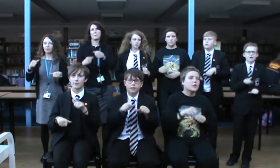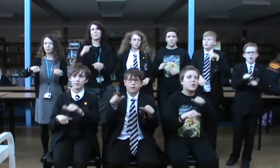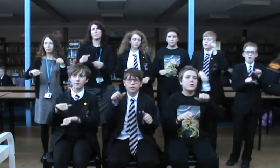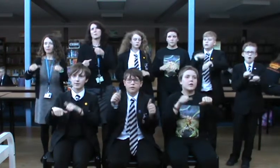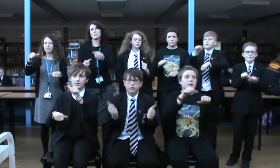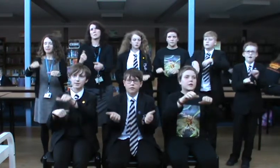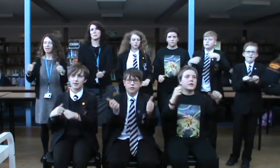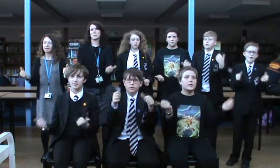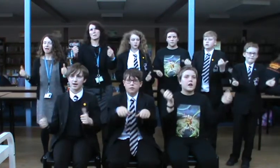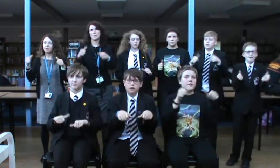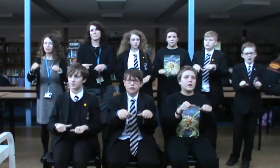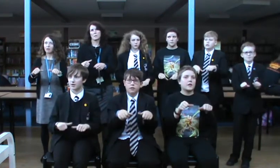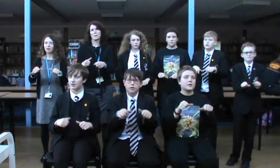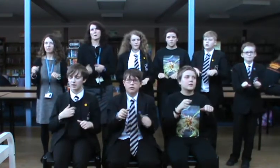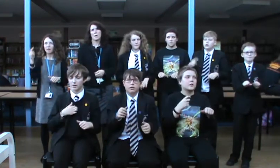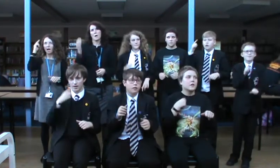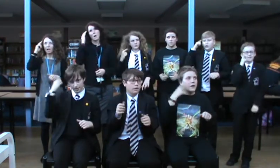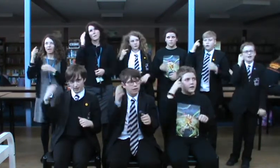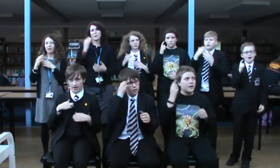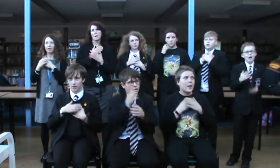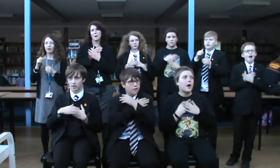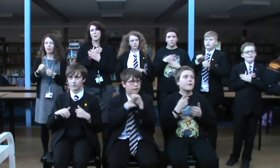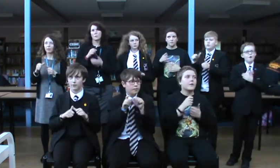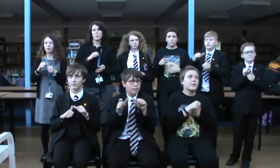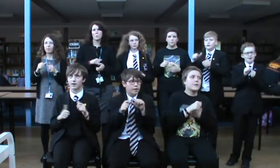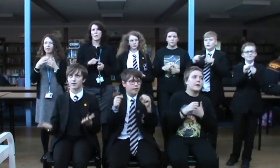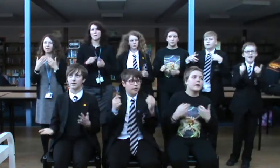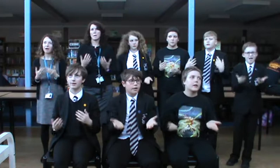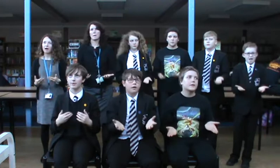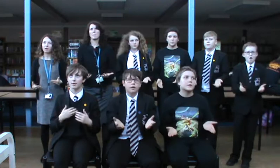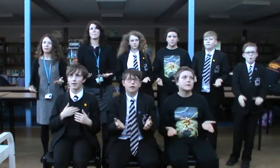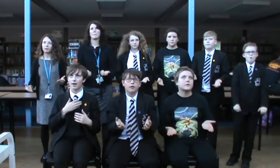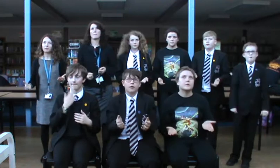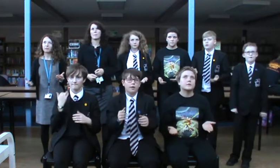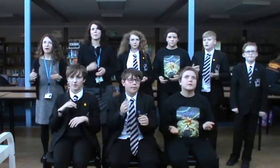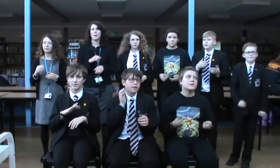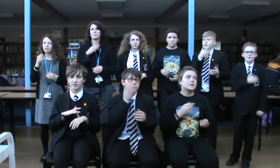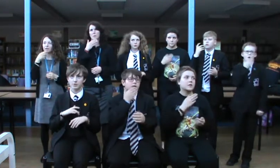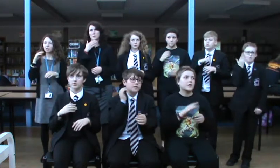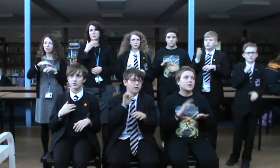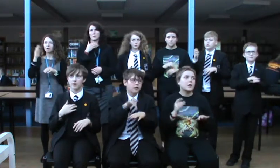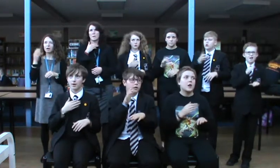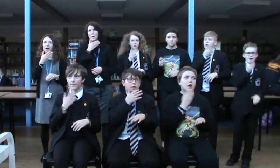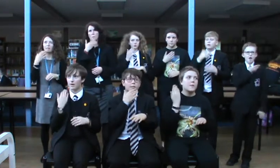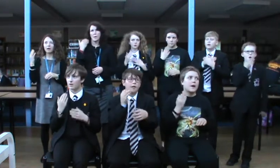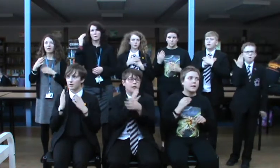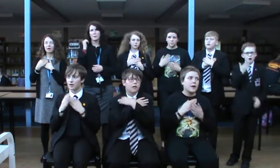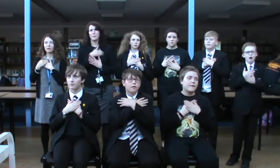of all these things I've done, I think I love you better now I'm out of touch, I'm out of love,